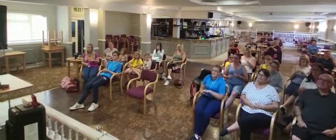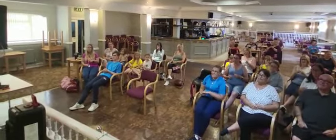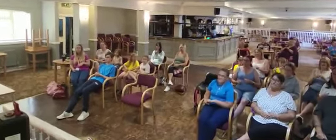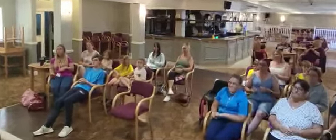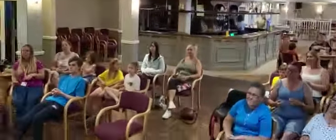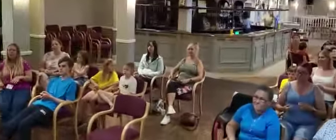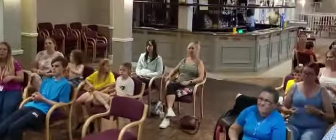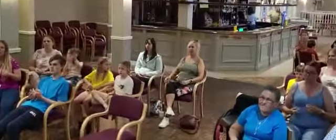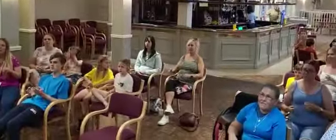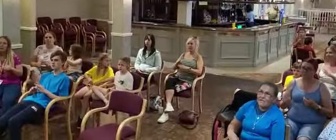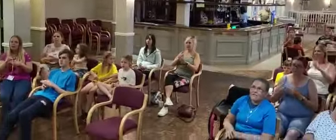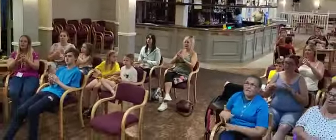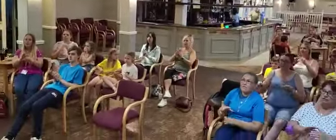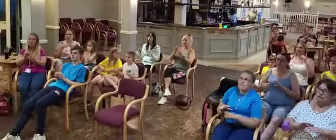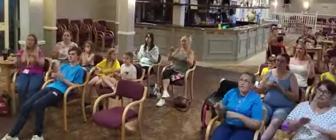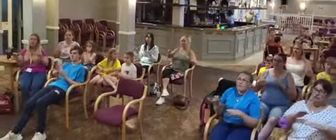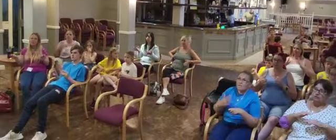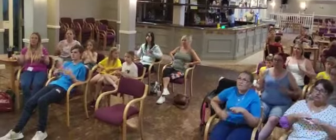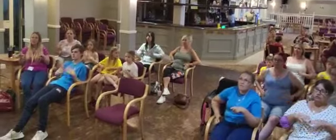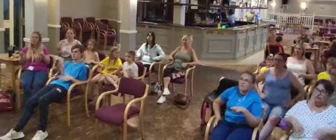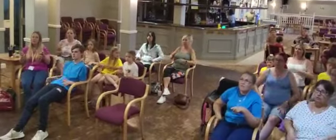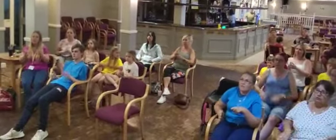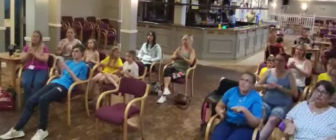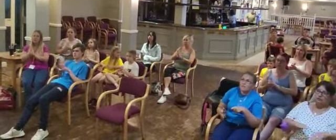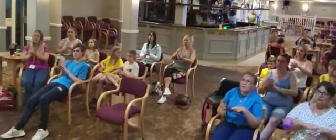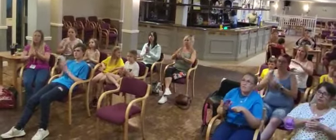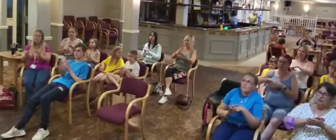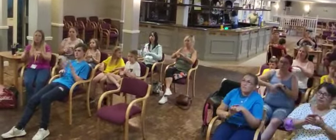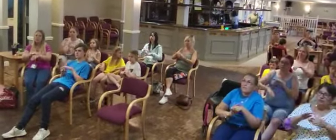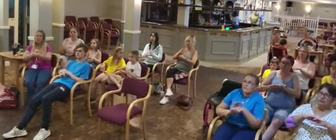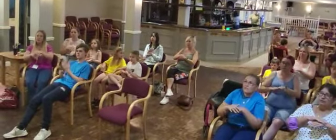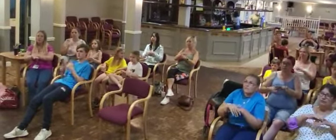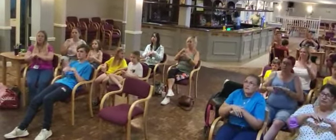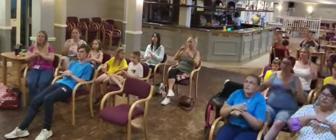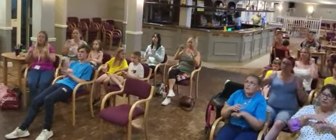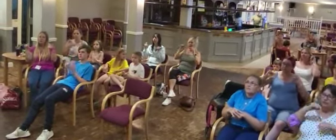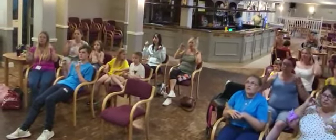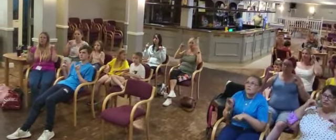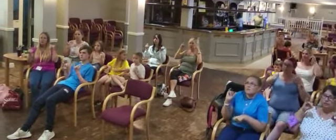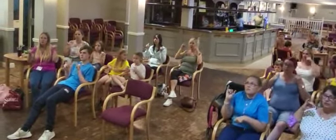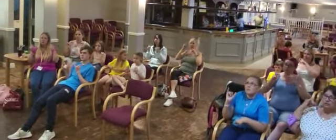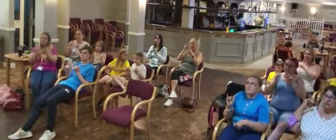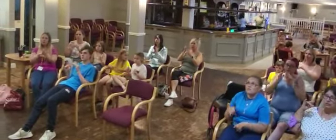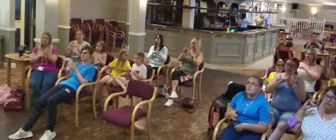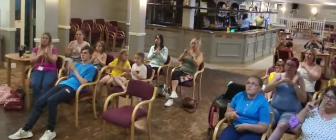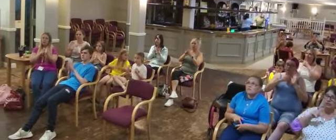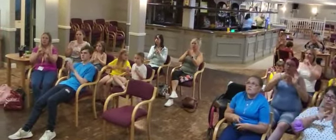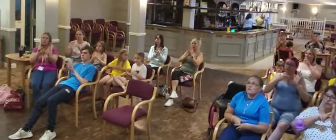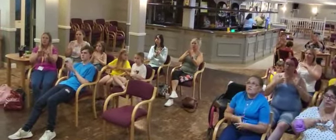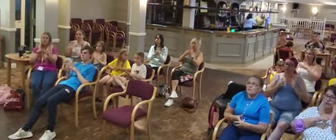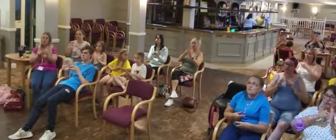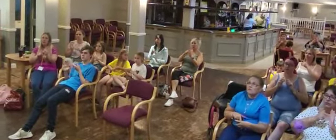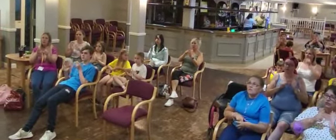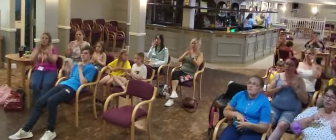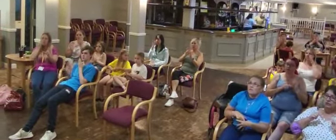A backless dress and to meet our seats My discontent, Julian, Dean's dream